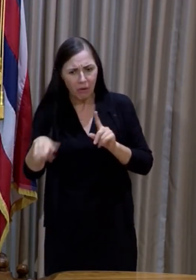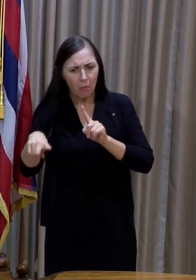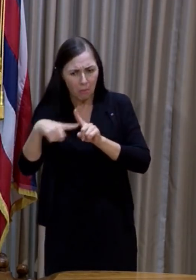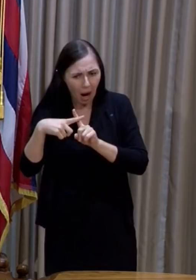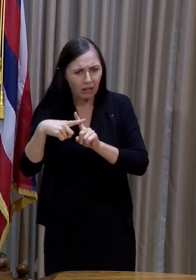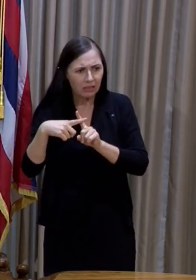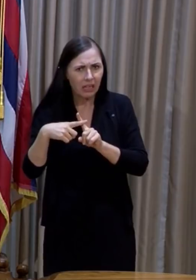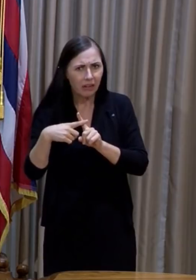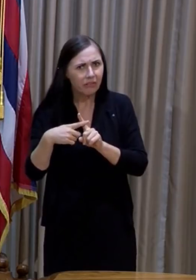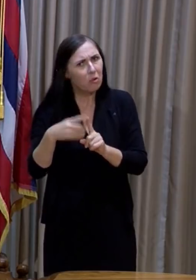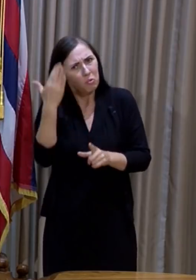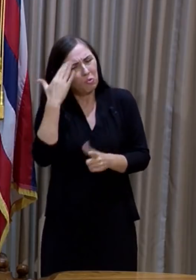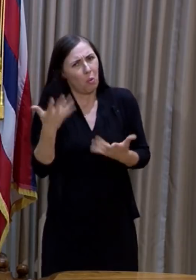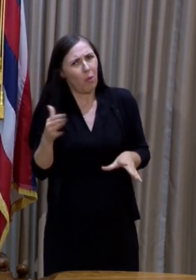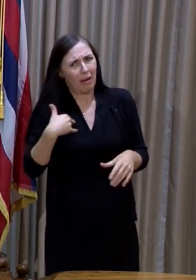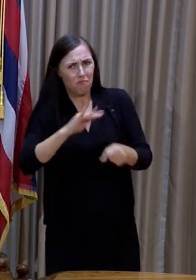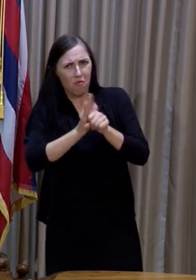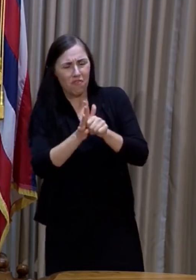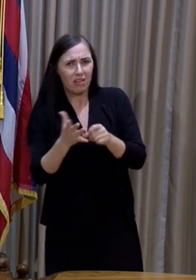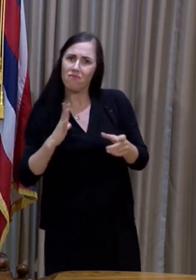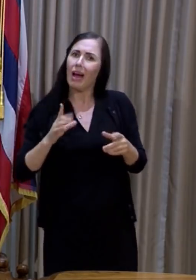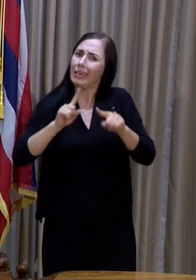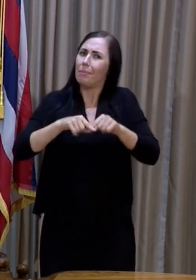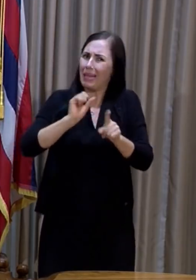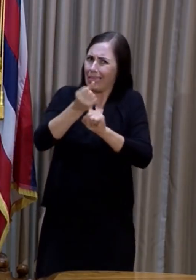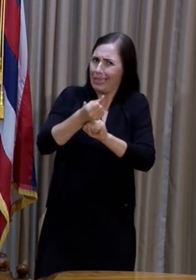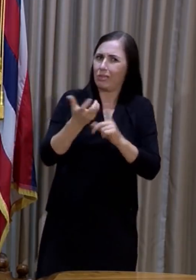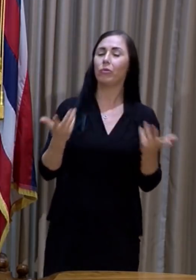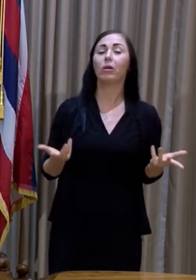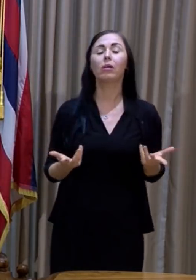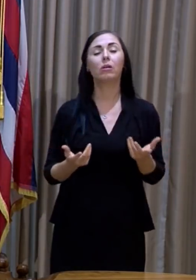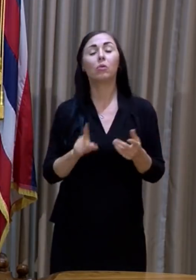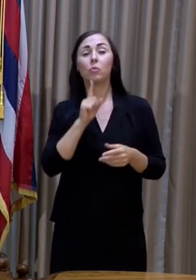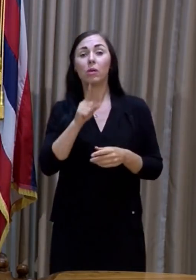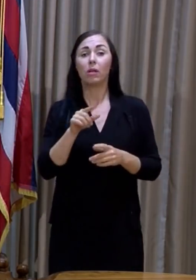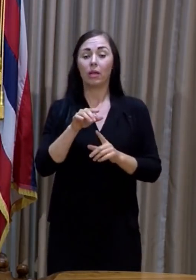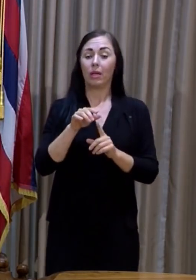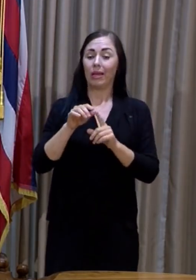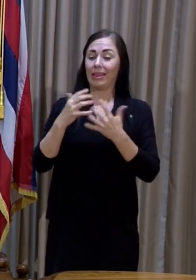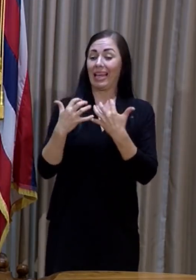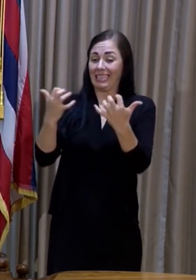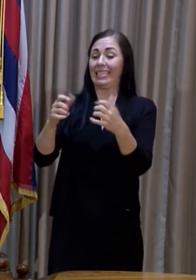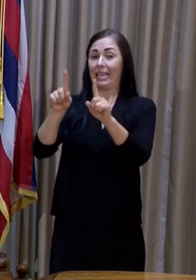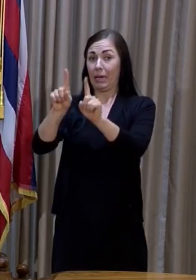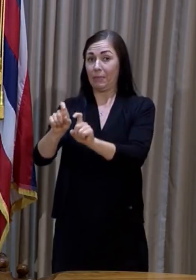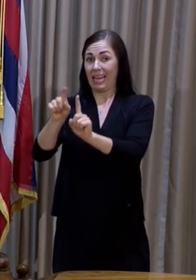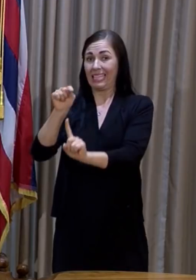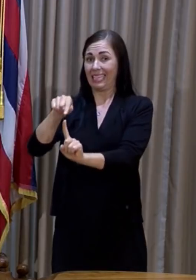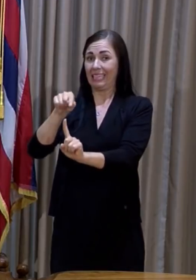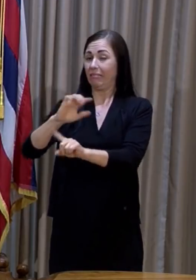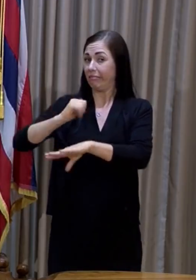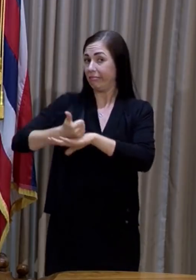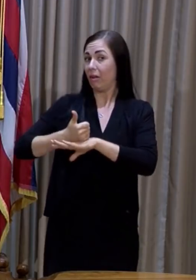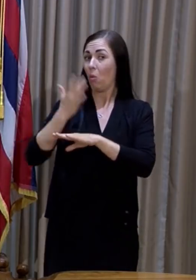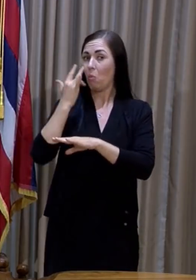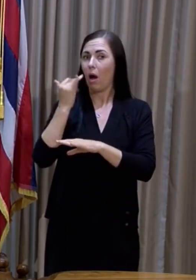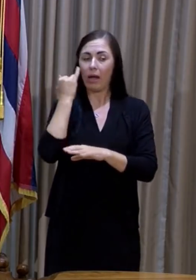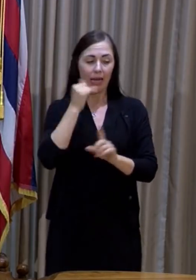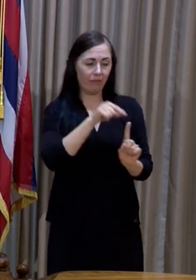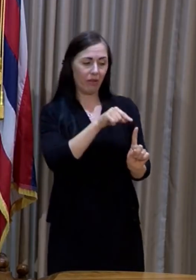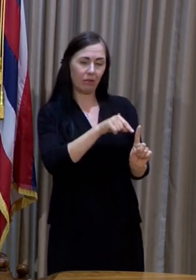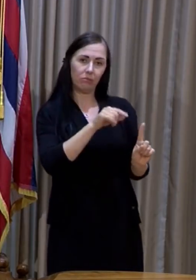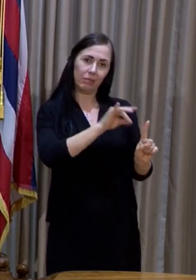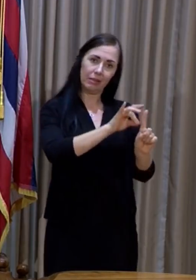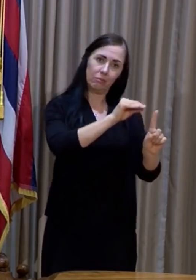COVID. So it really depends on the setting in which it's done. I think primarily the testing at the stadium was set up so that people who were exposed